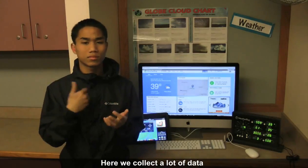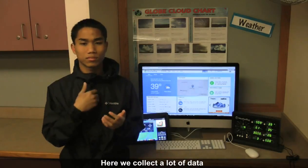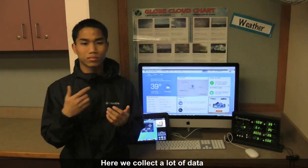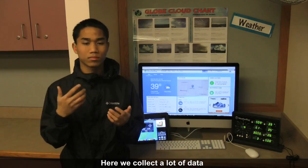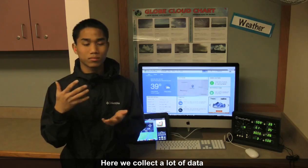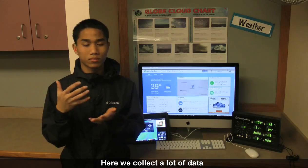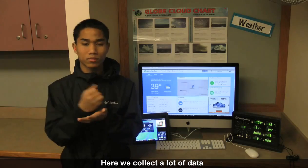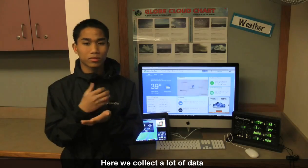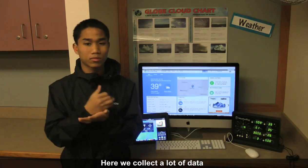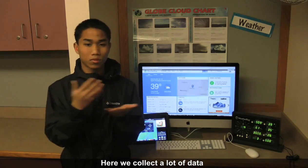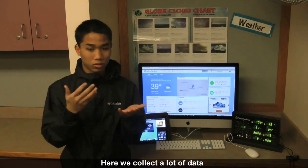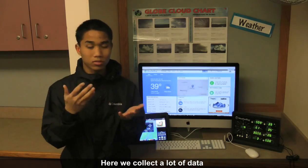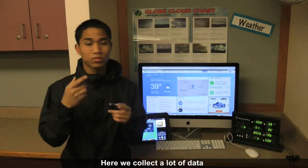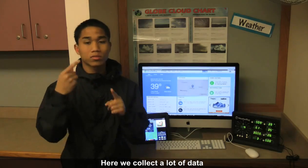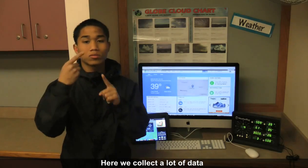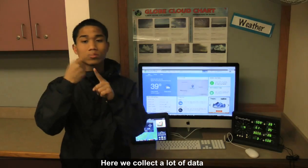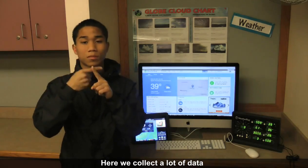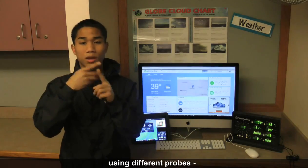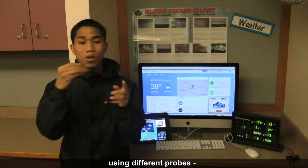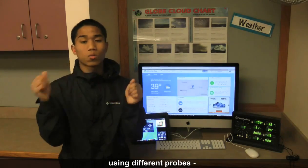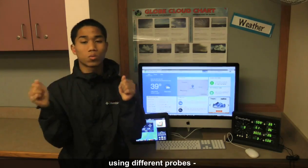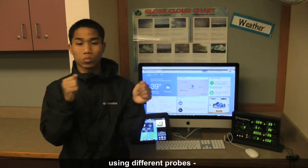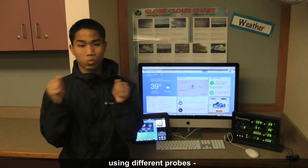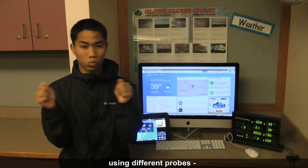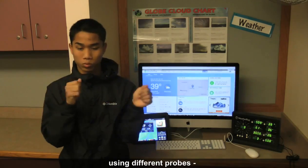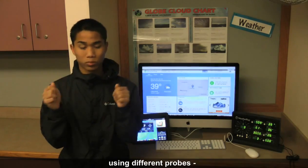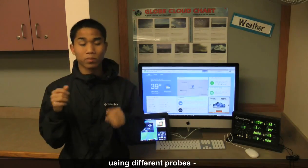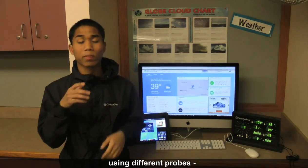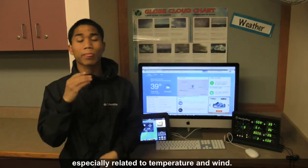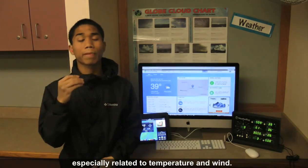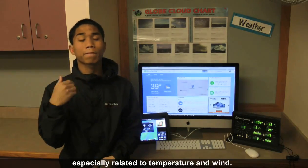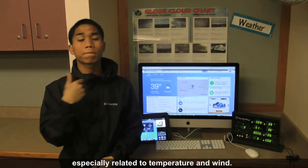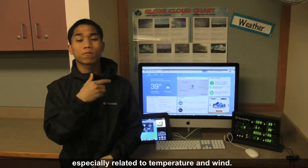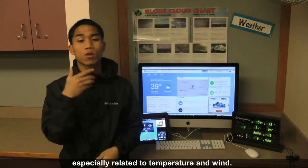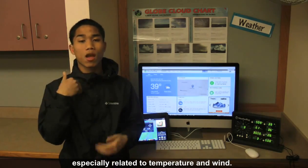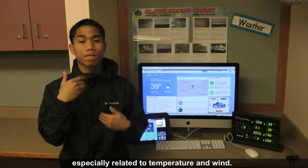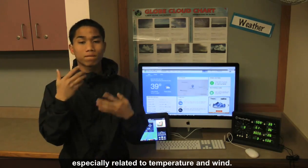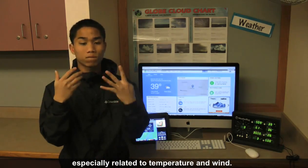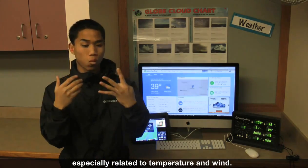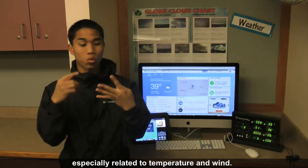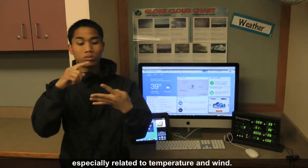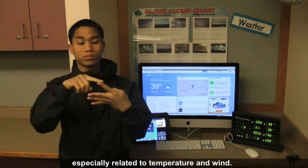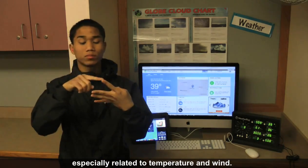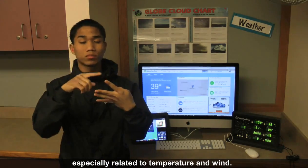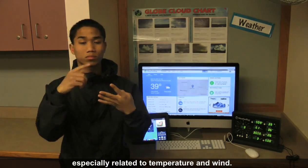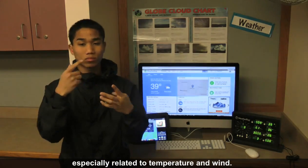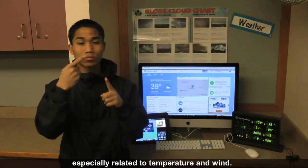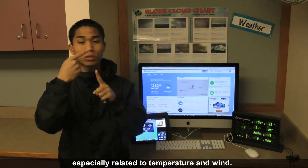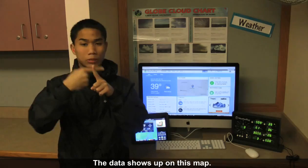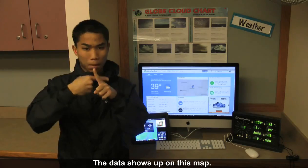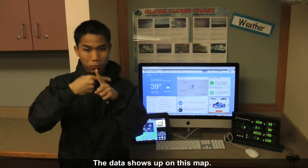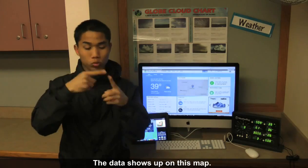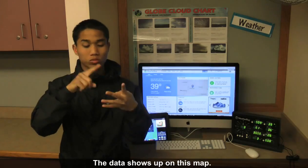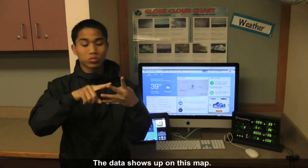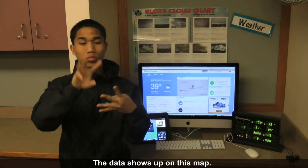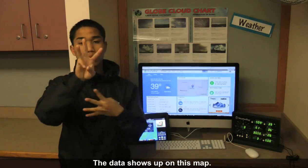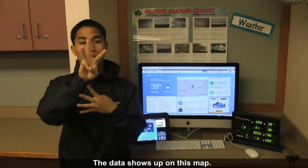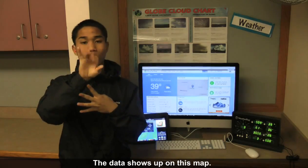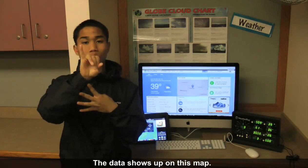Now here, we collect a lot of data using different probes, especially related to temperature and wind. The data shows up on this map.